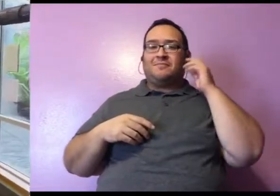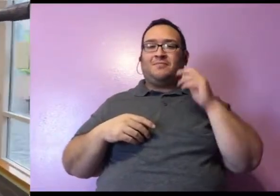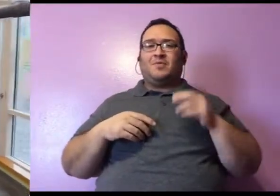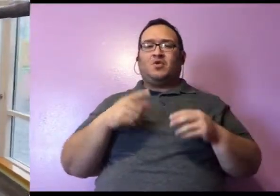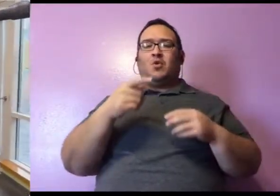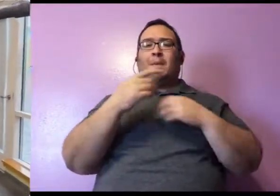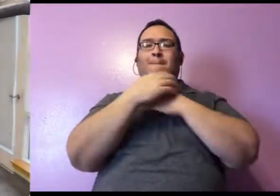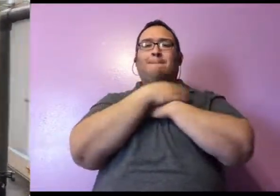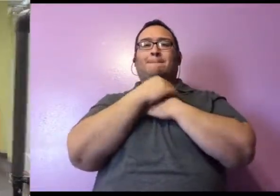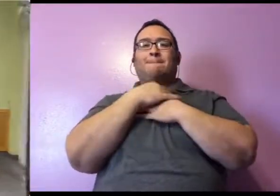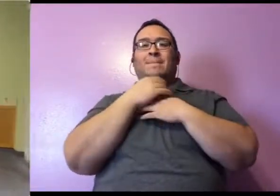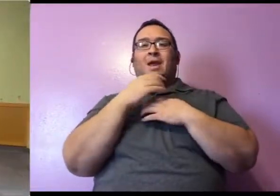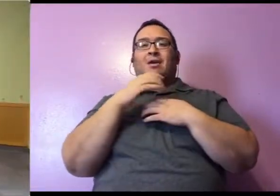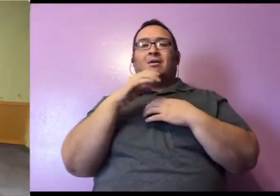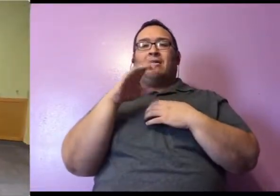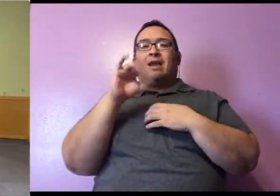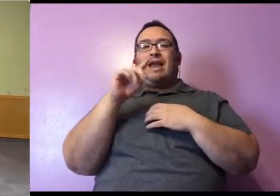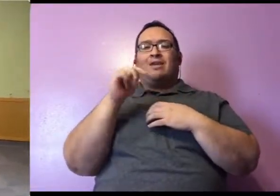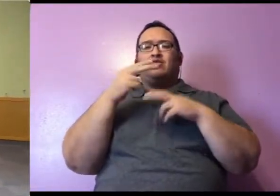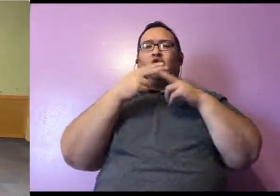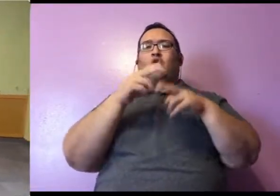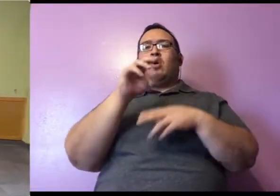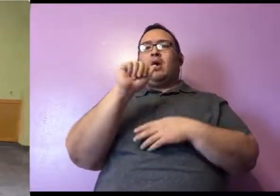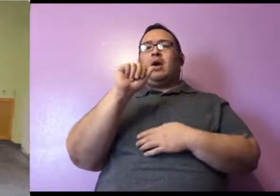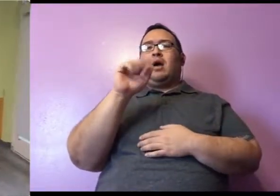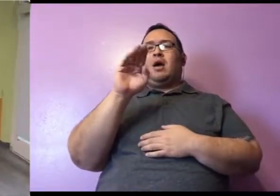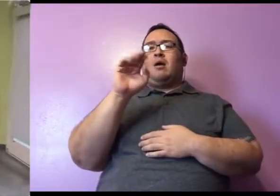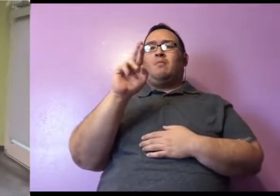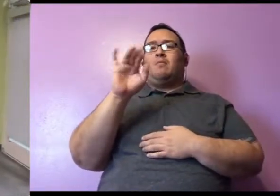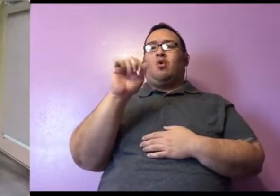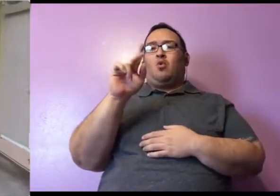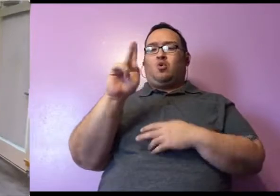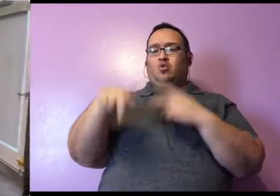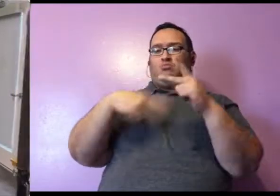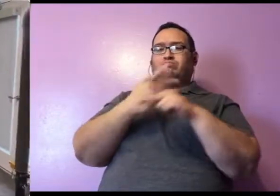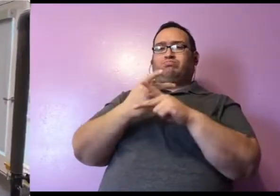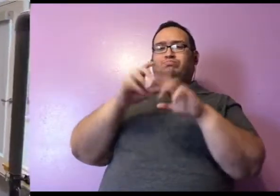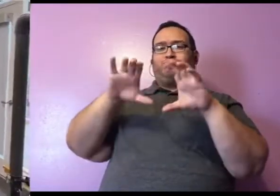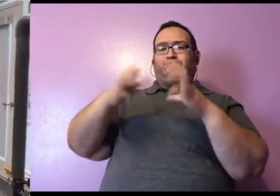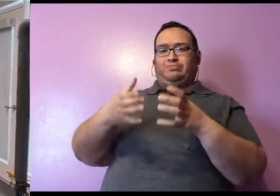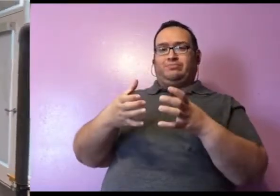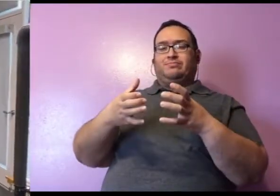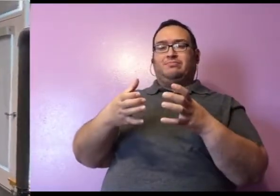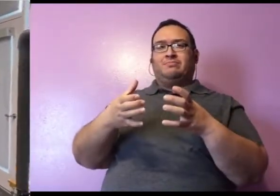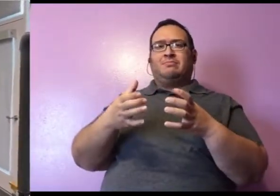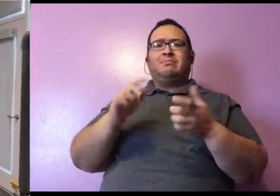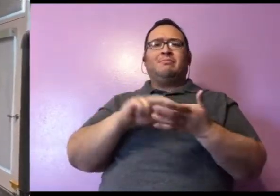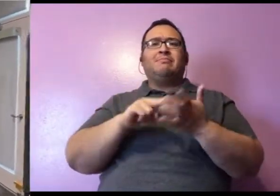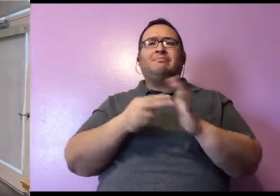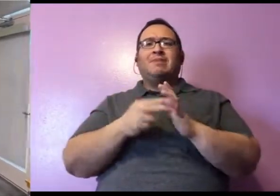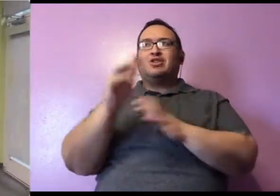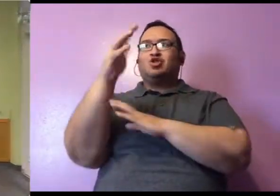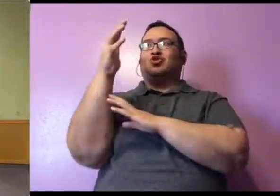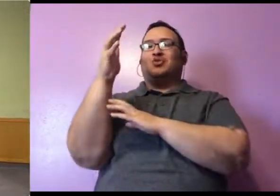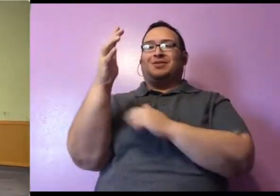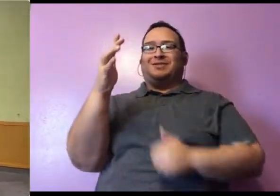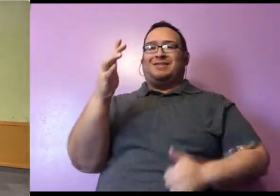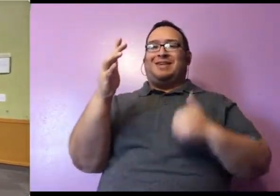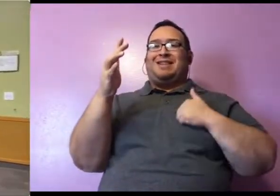So bearcats are an arboreal species. These guys love to live up in trees. And for that reason, she feels the safest